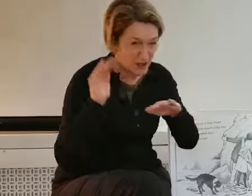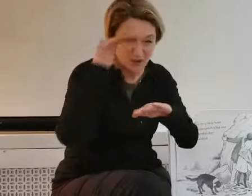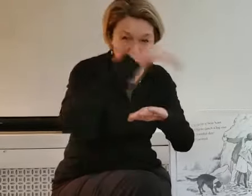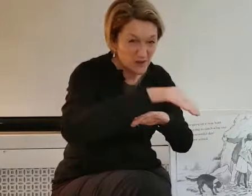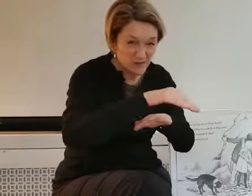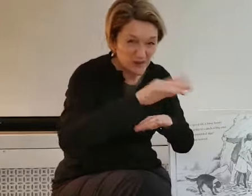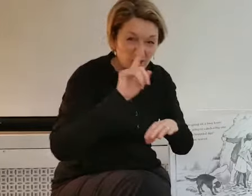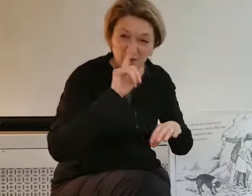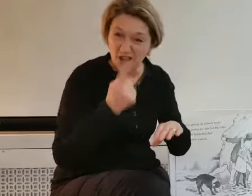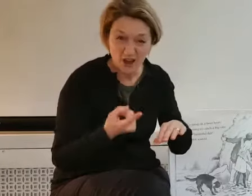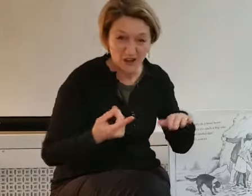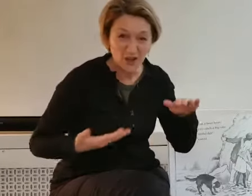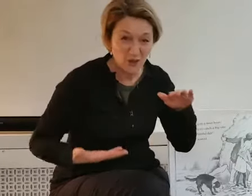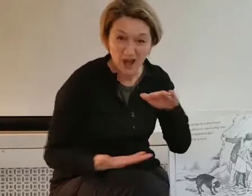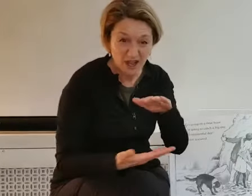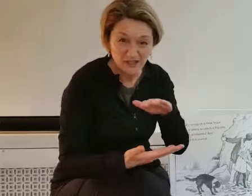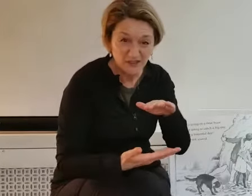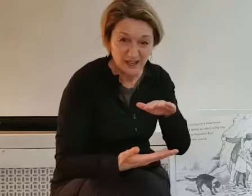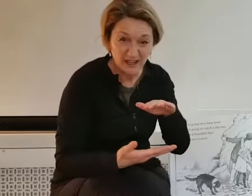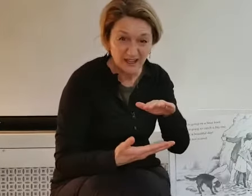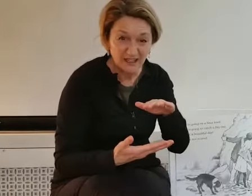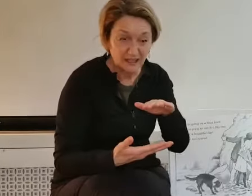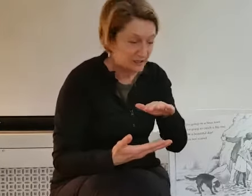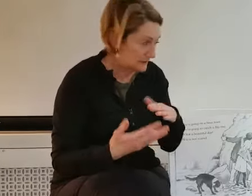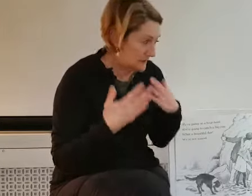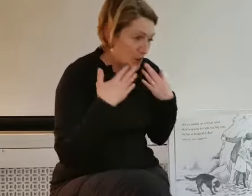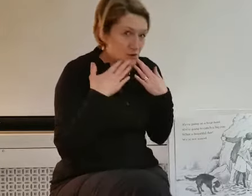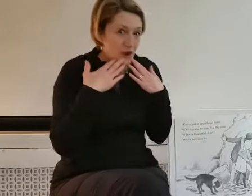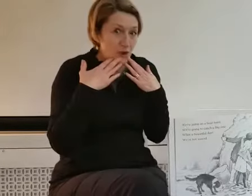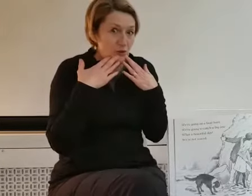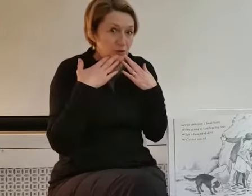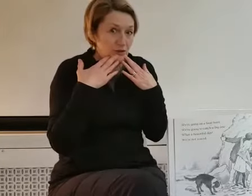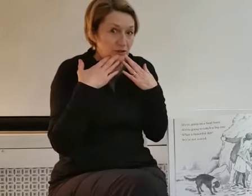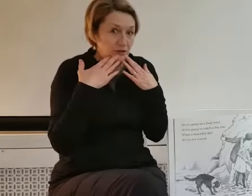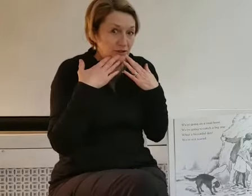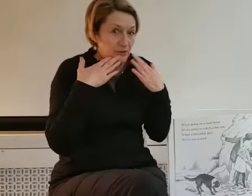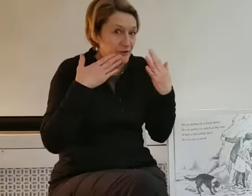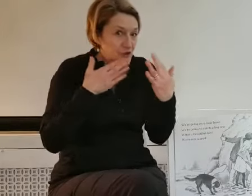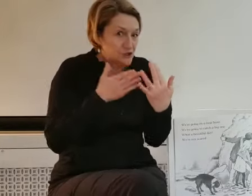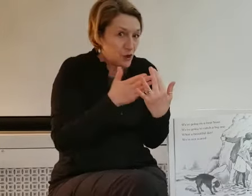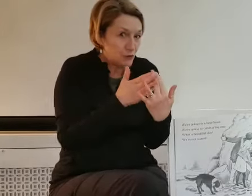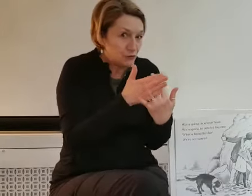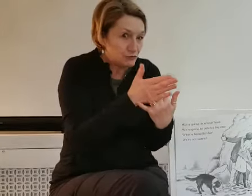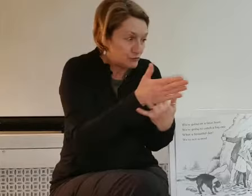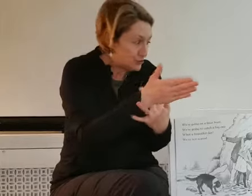go over it. We can't go under it. Oh no. We've got to go through.